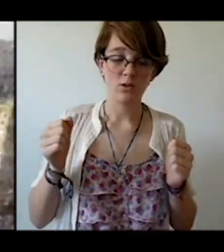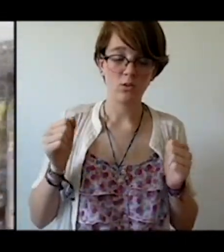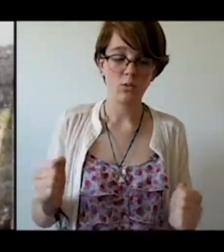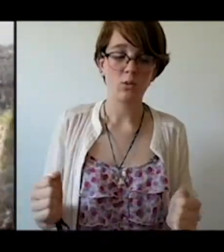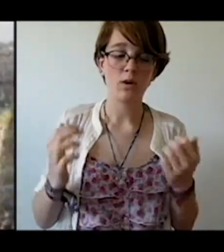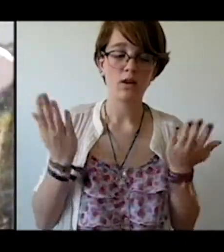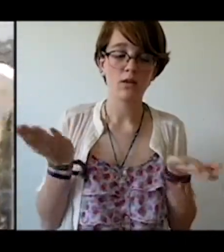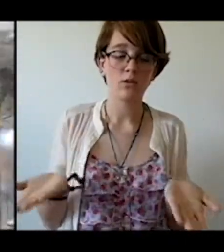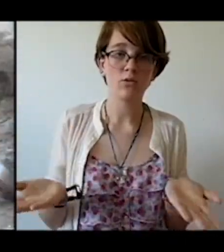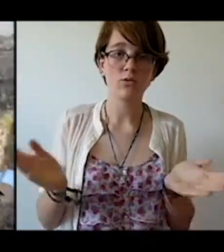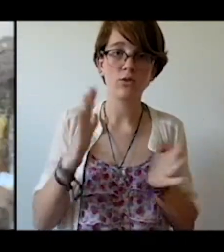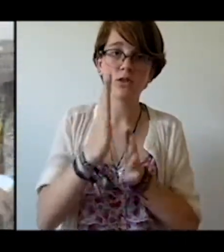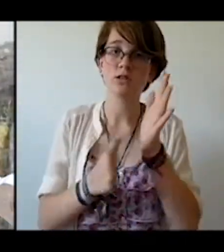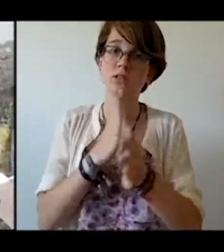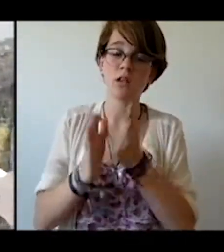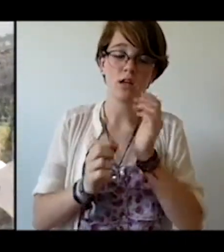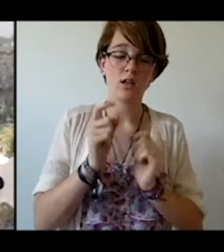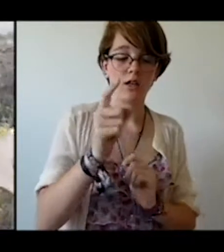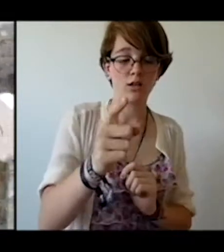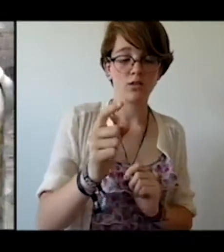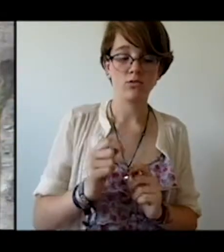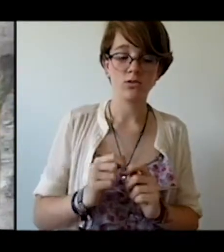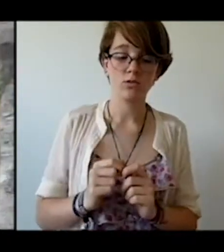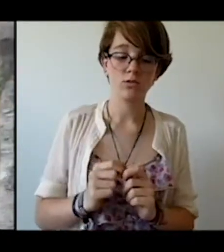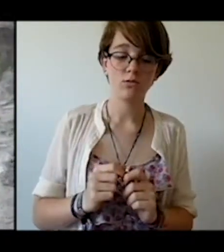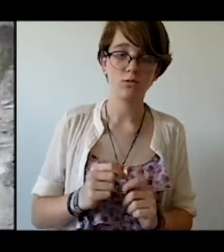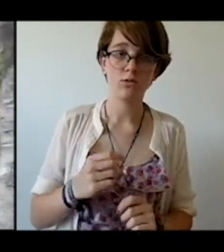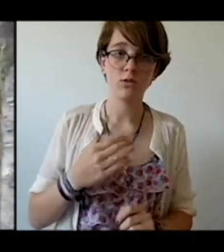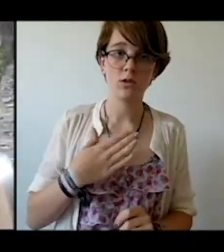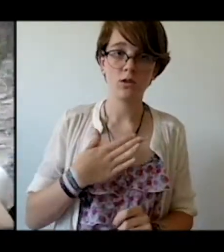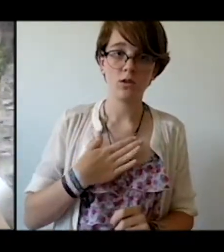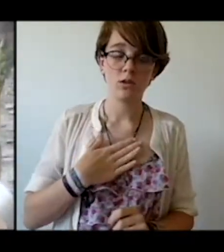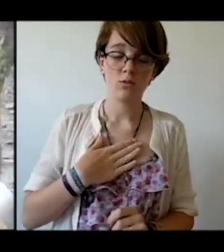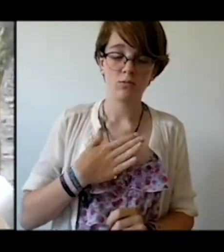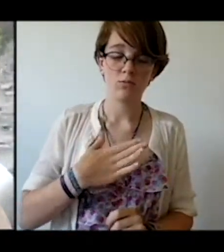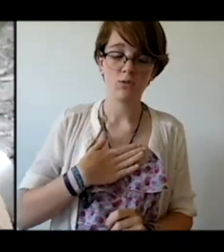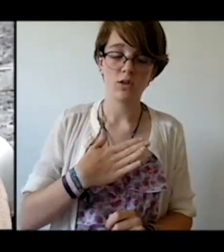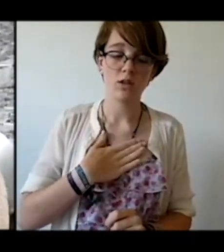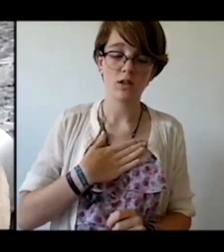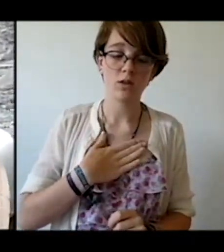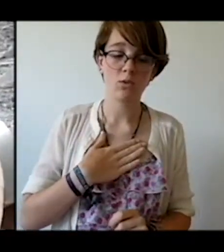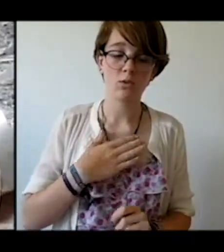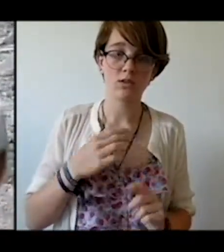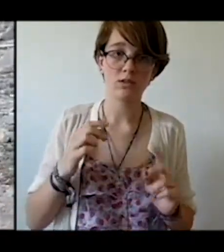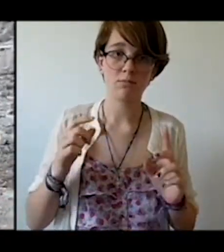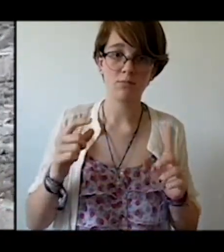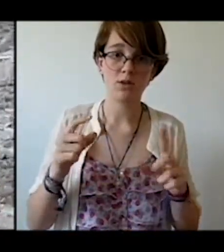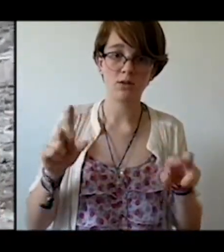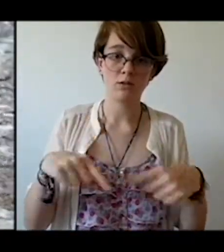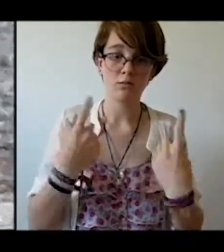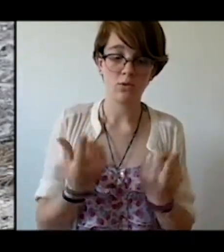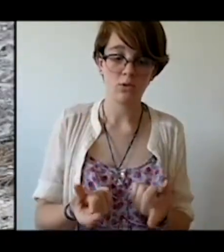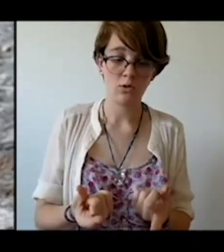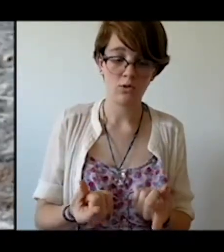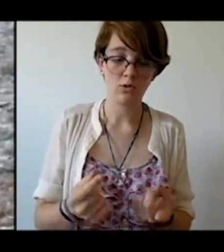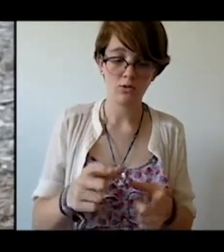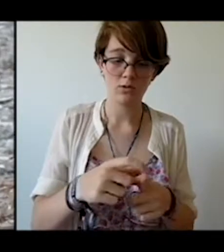Waiting for a sign of you Breathing was impossible to